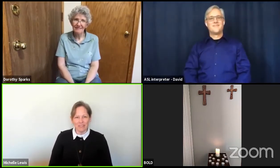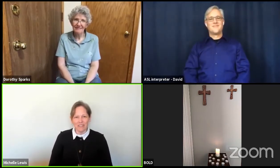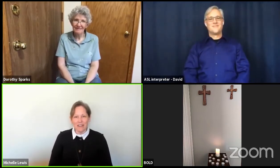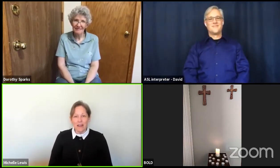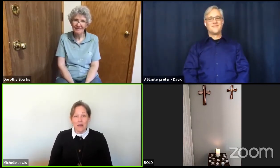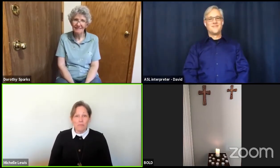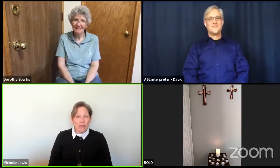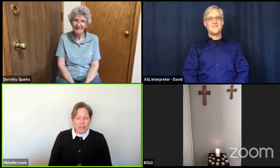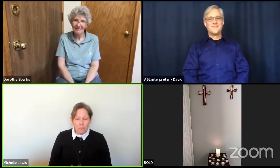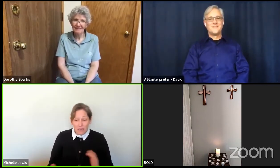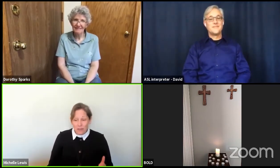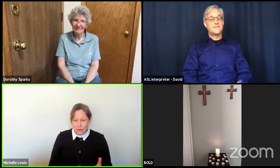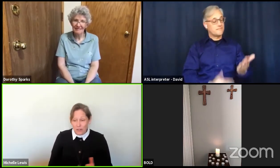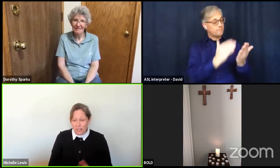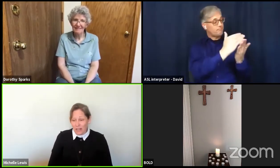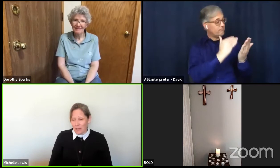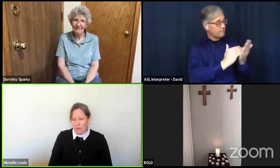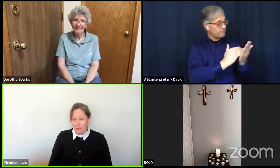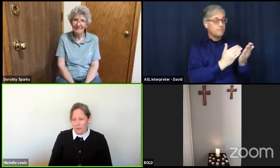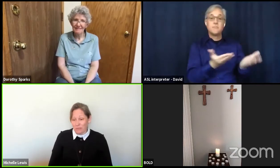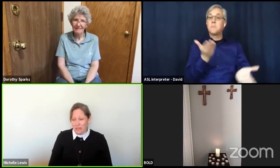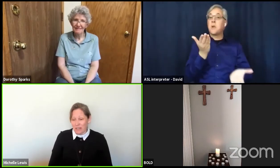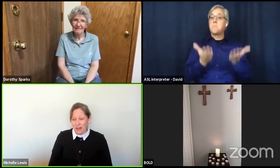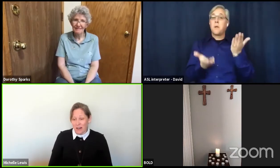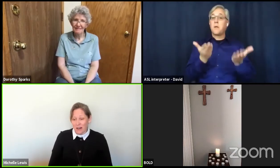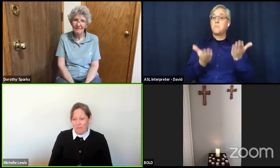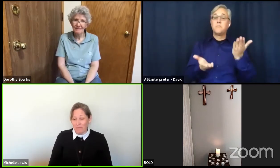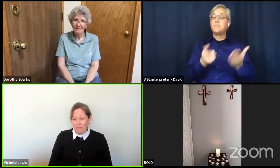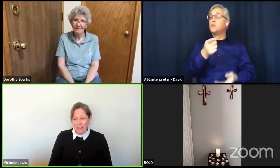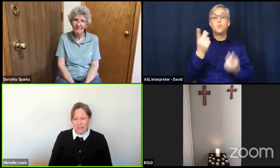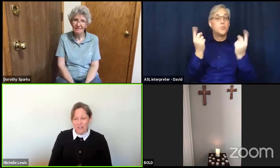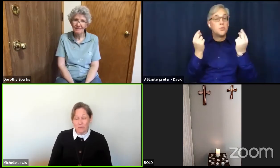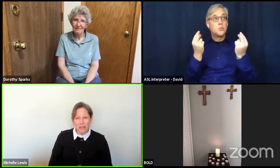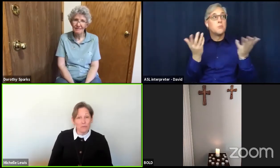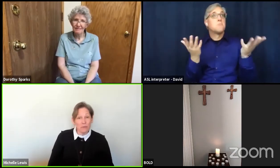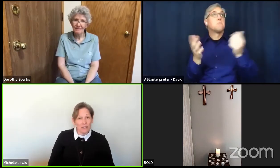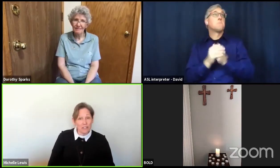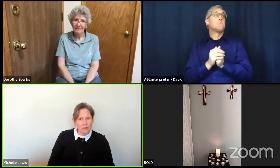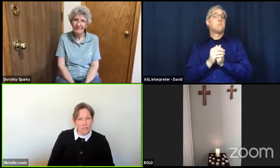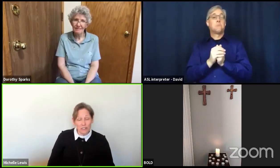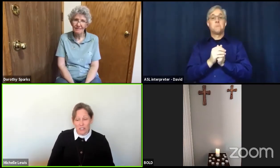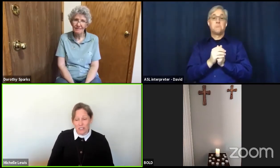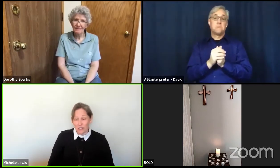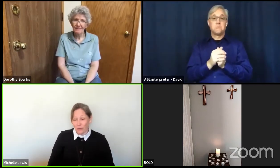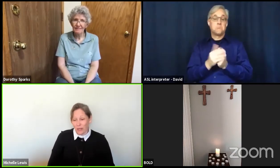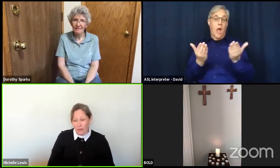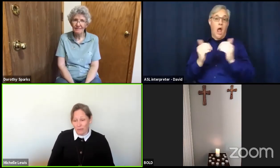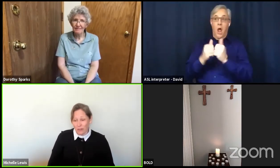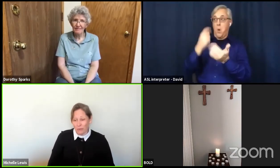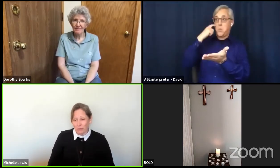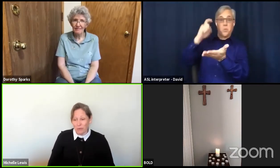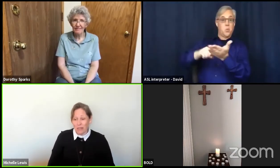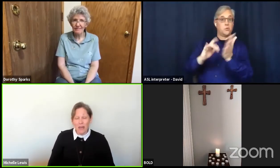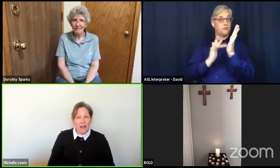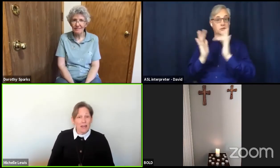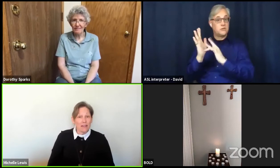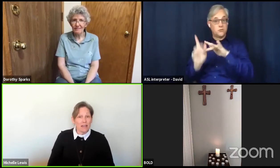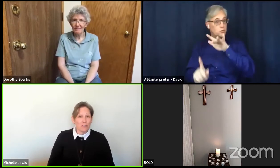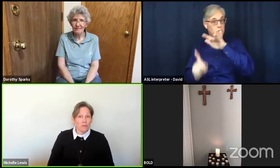Maybe your time would be, the way you might notice Jesus showing up for you, would be that you are